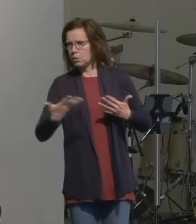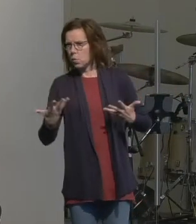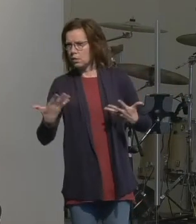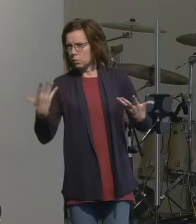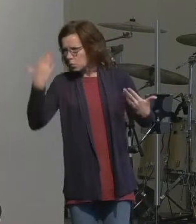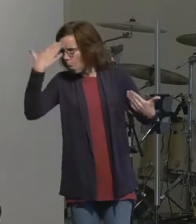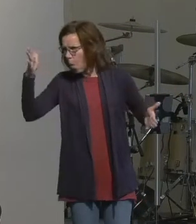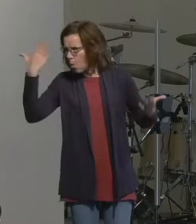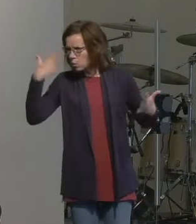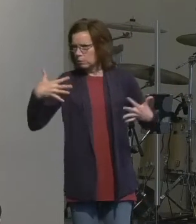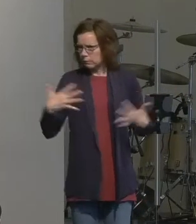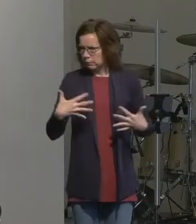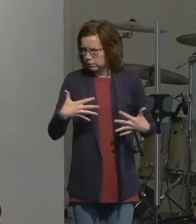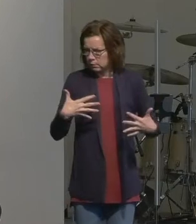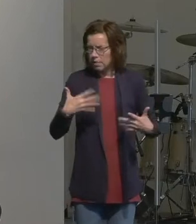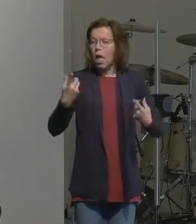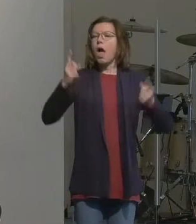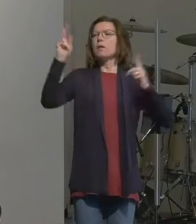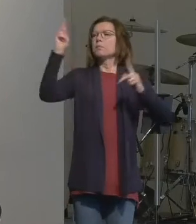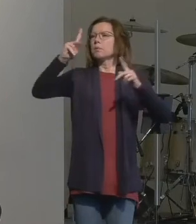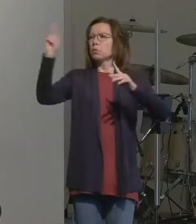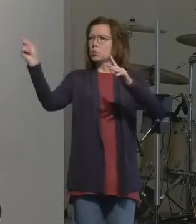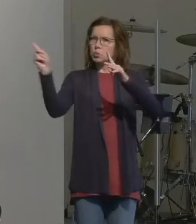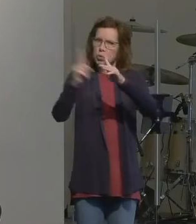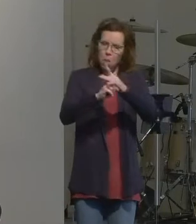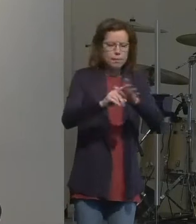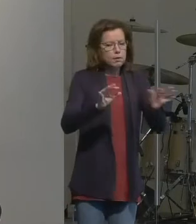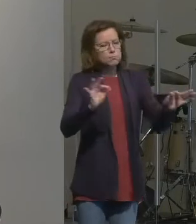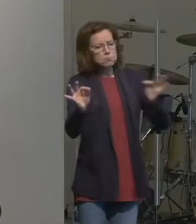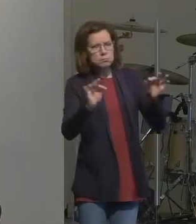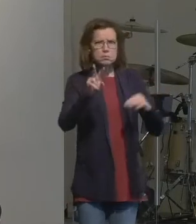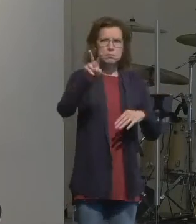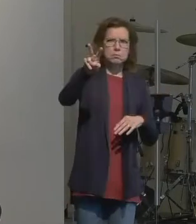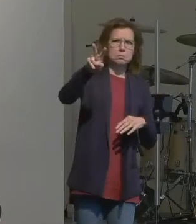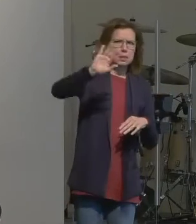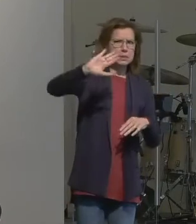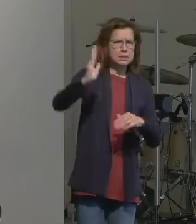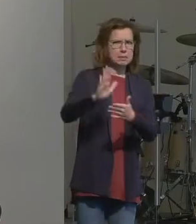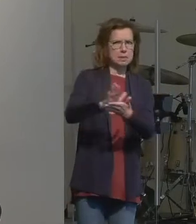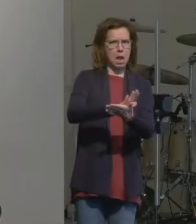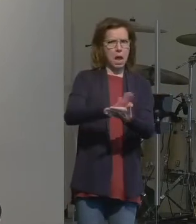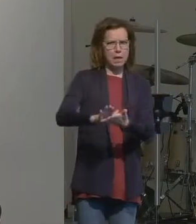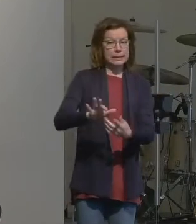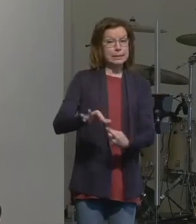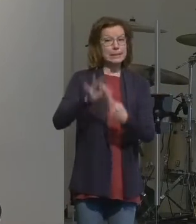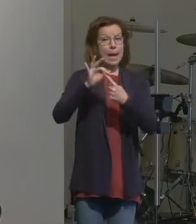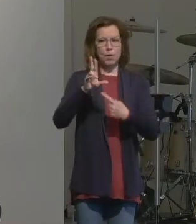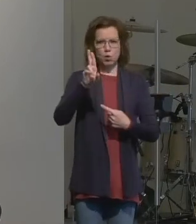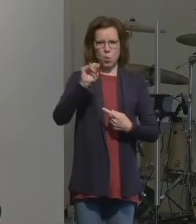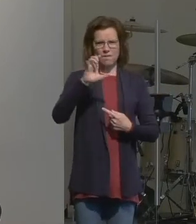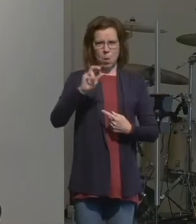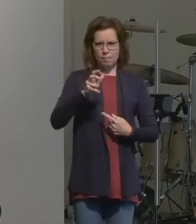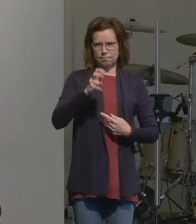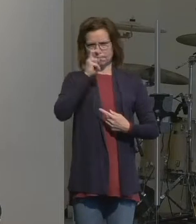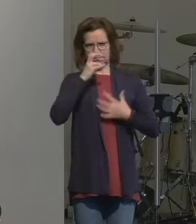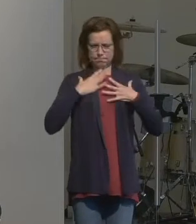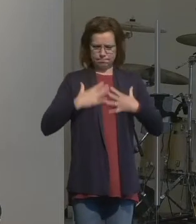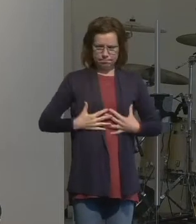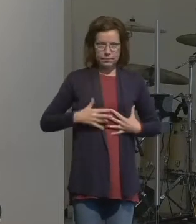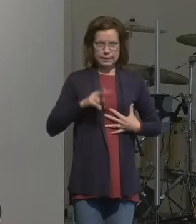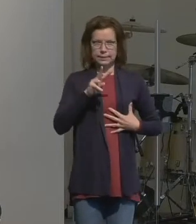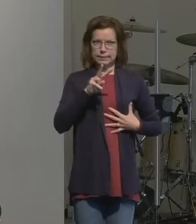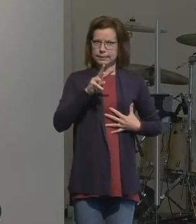Finally these people come and they seem nice enough except for the uniforms and they put you on a bus